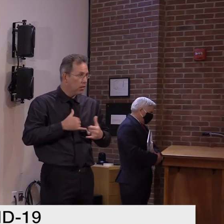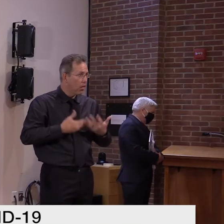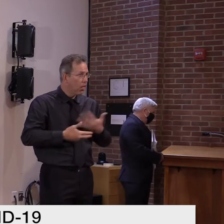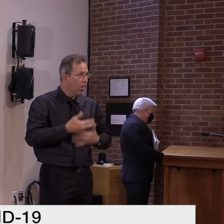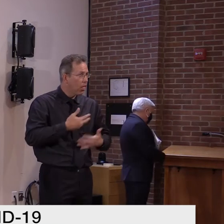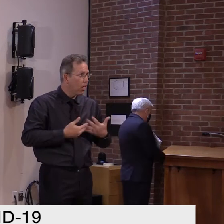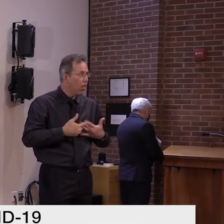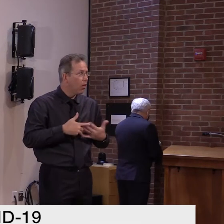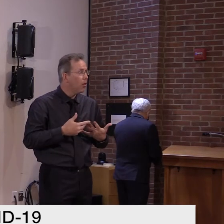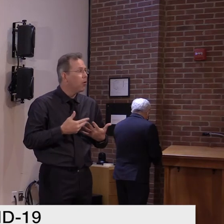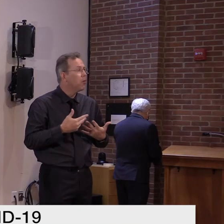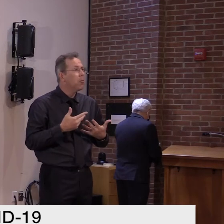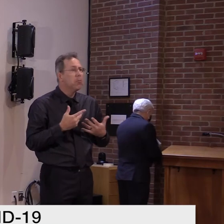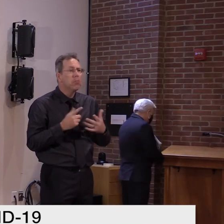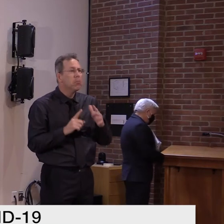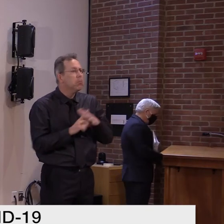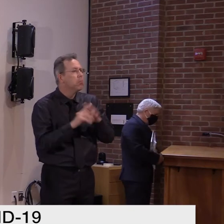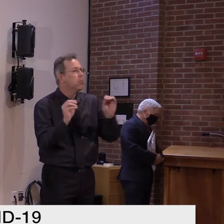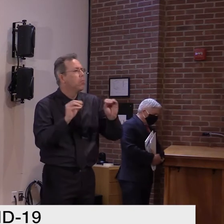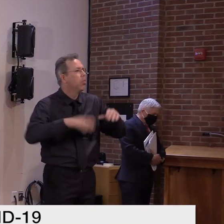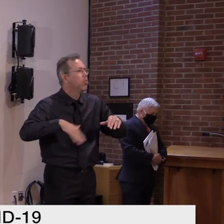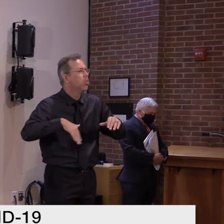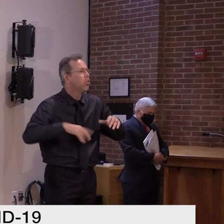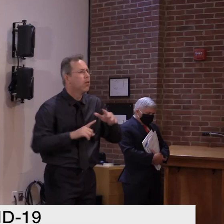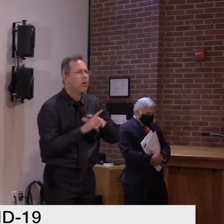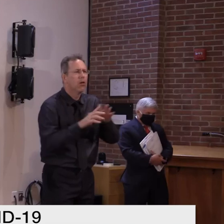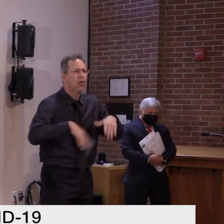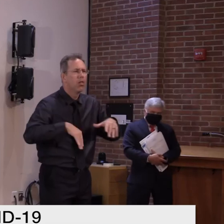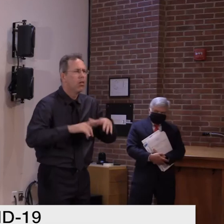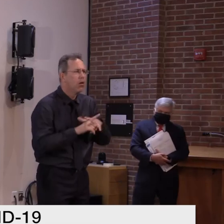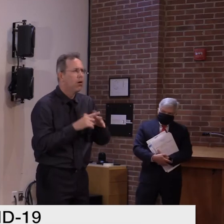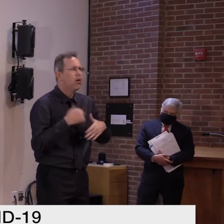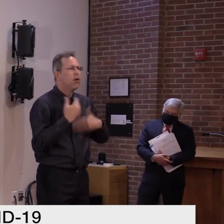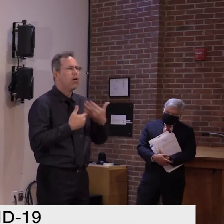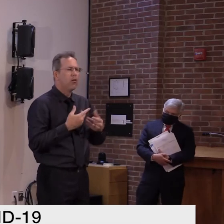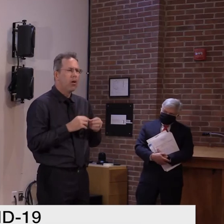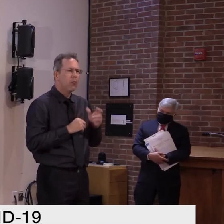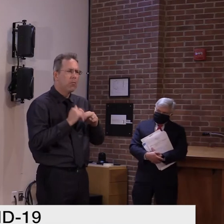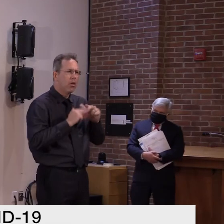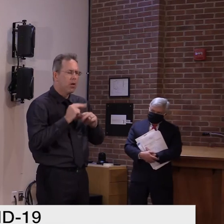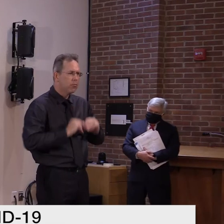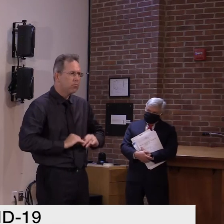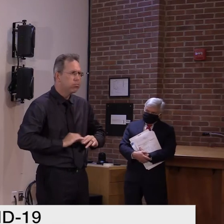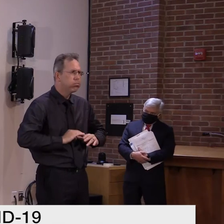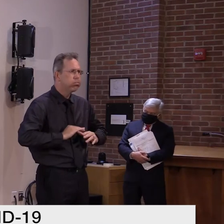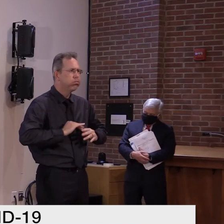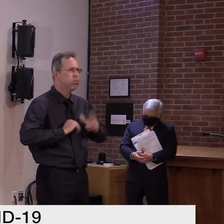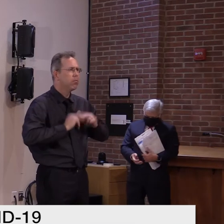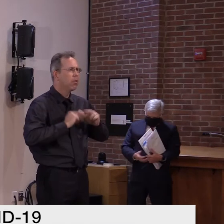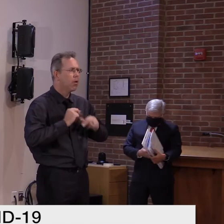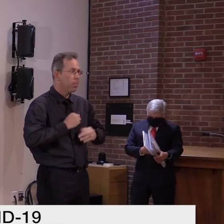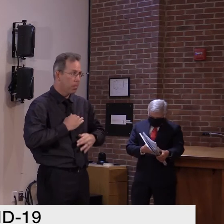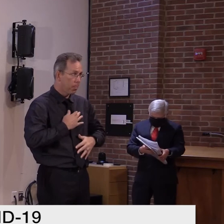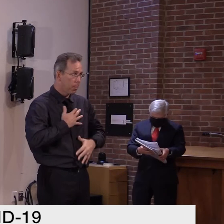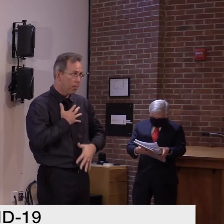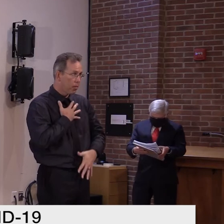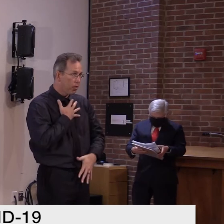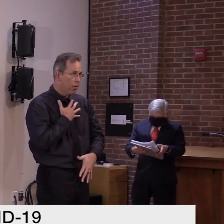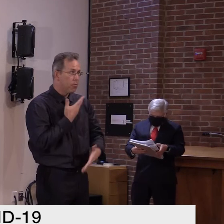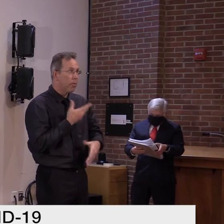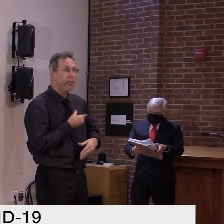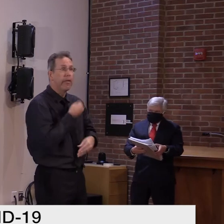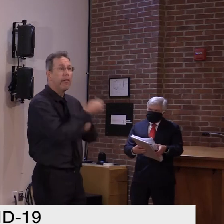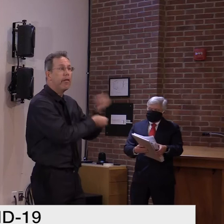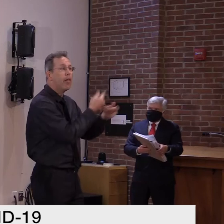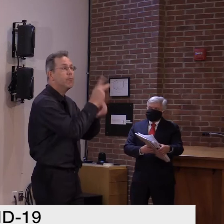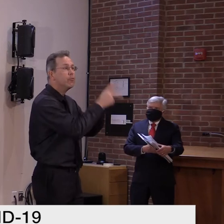fragments, almost certainly not viable in terms of being able to infect someone. So for us to call